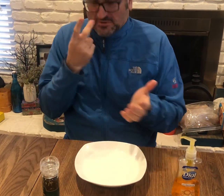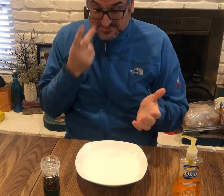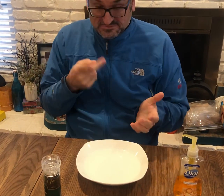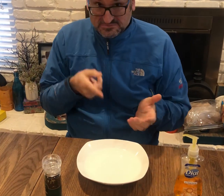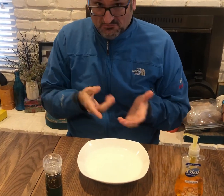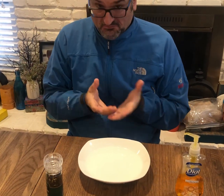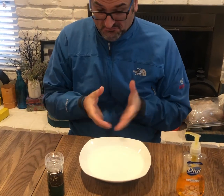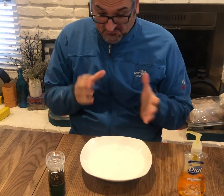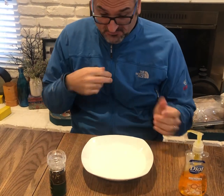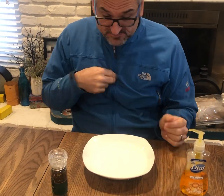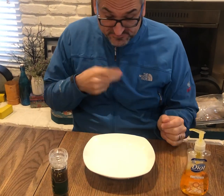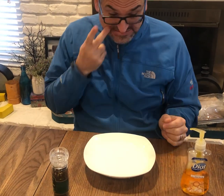Mmm